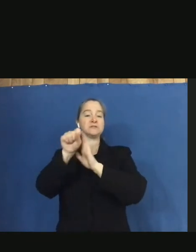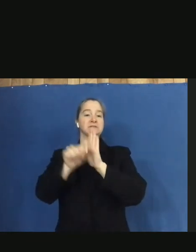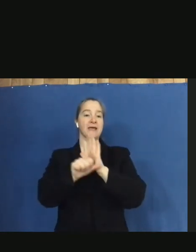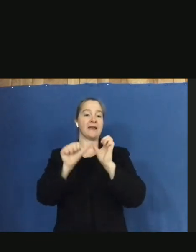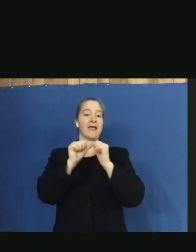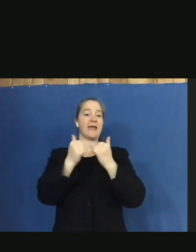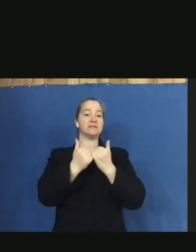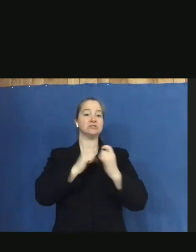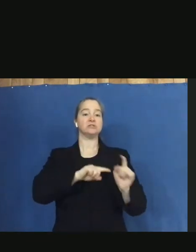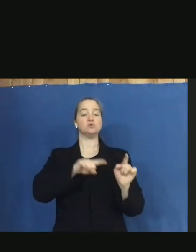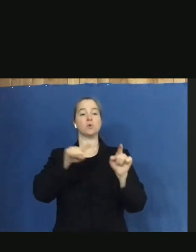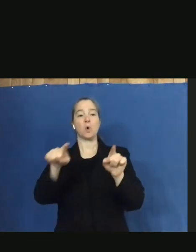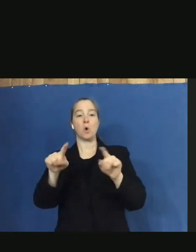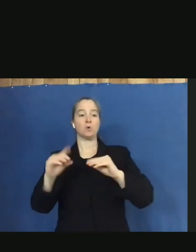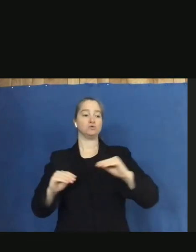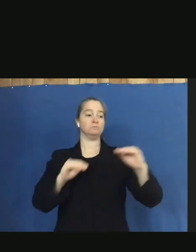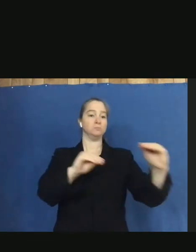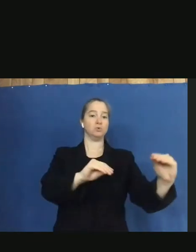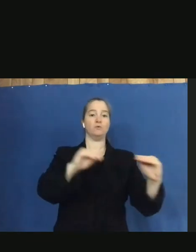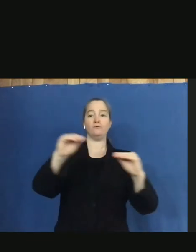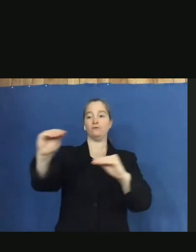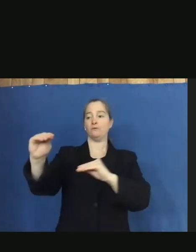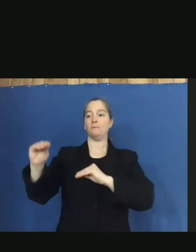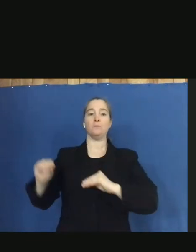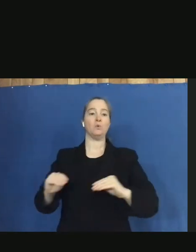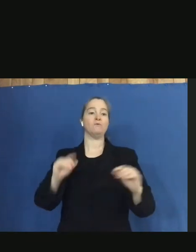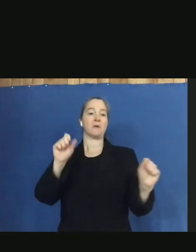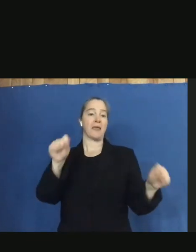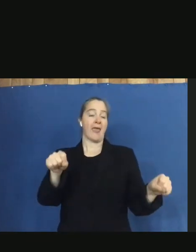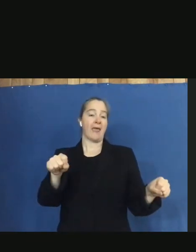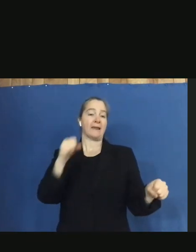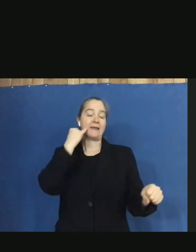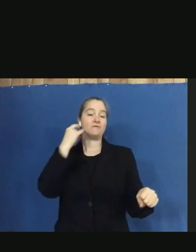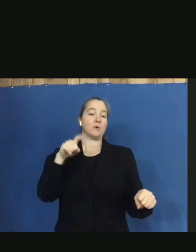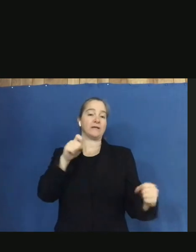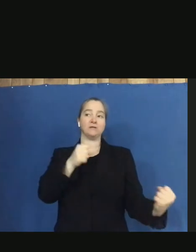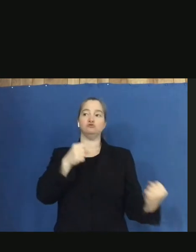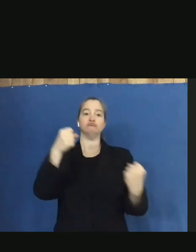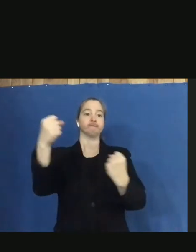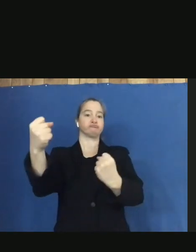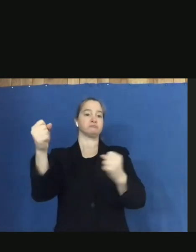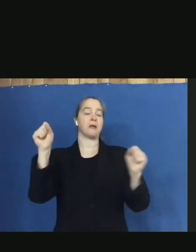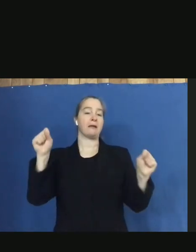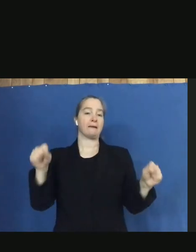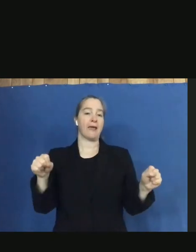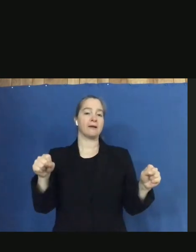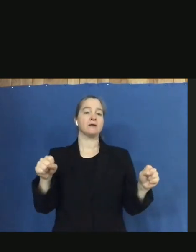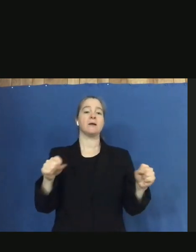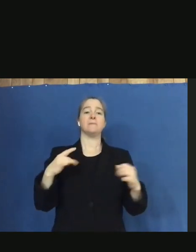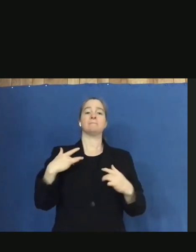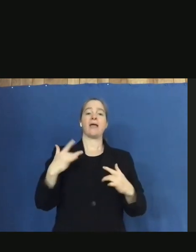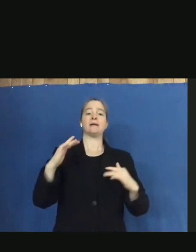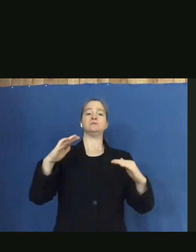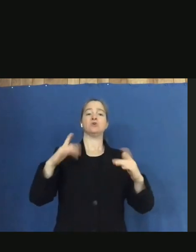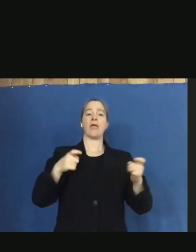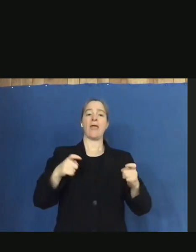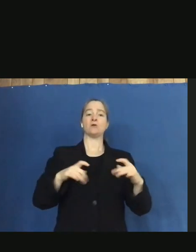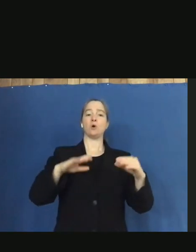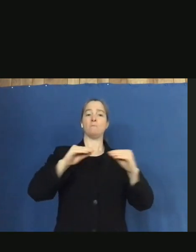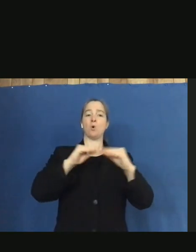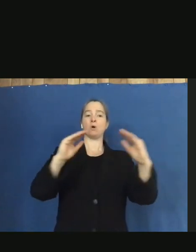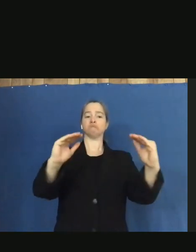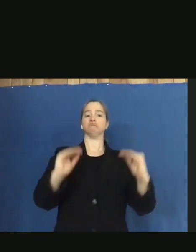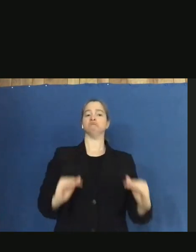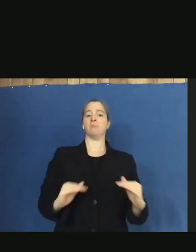move people if we need to. Usually this is handled at a much lower level, but we have had extenuating circumstances